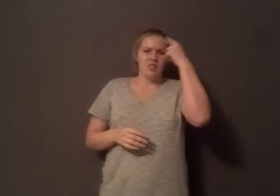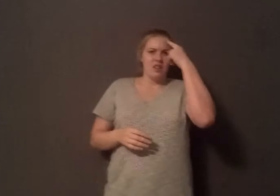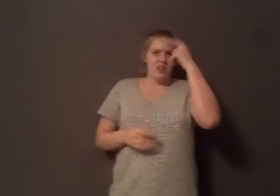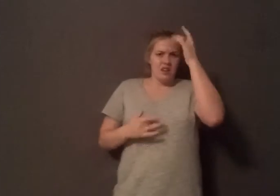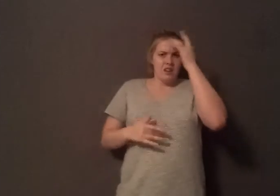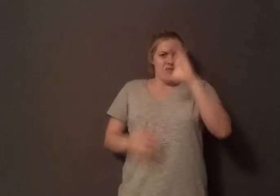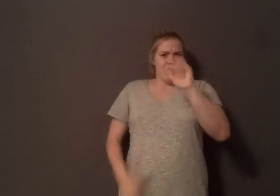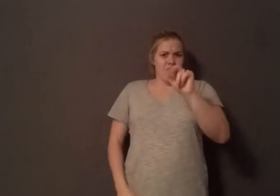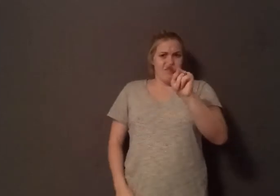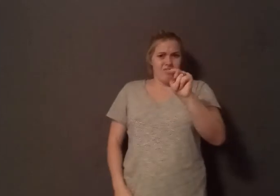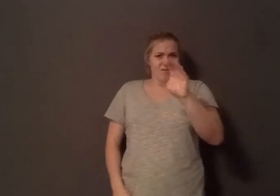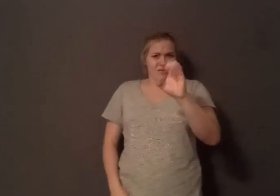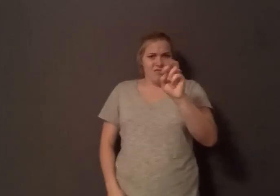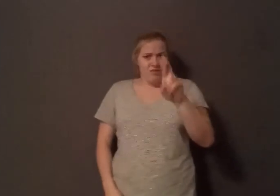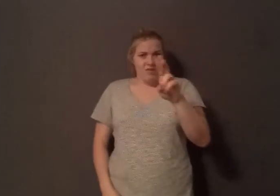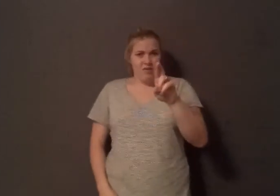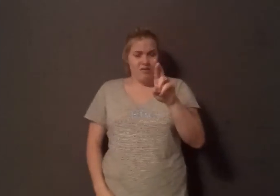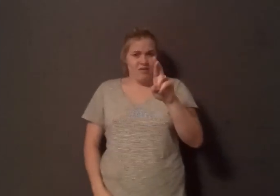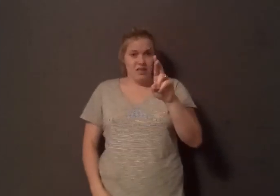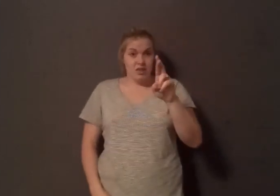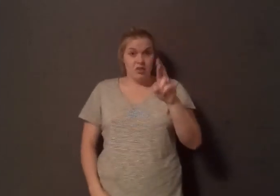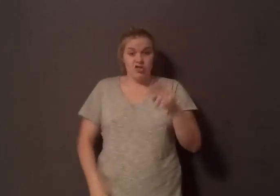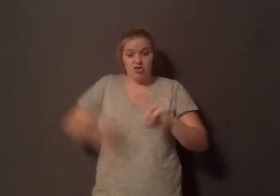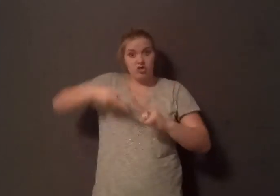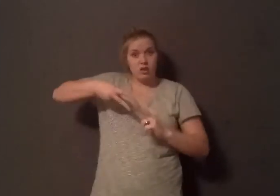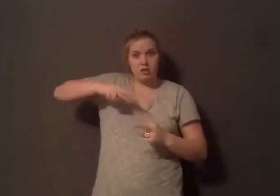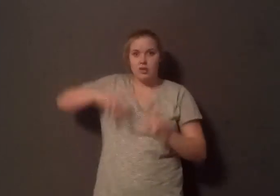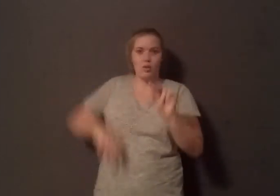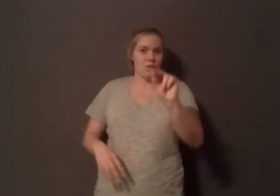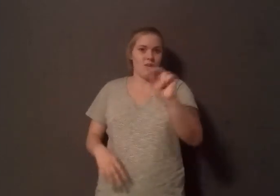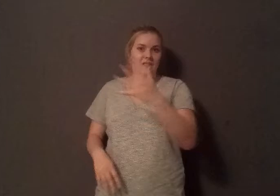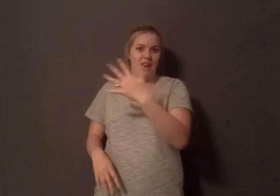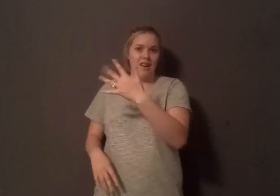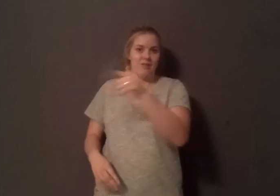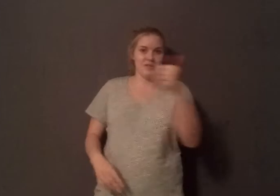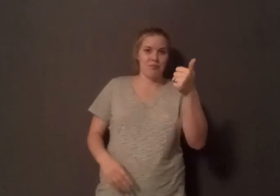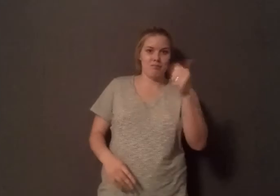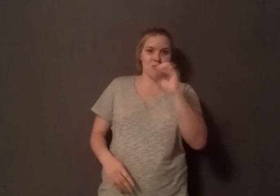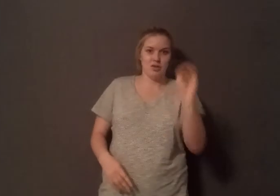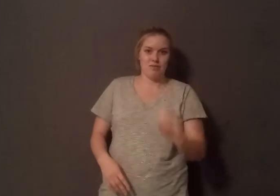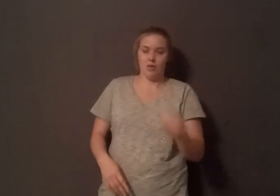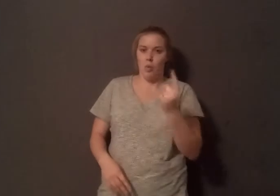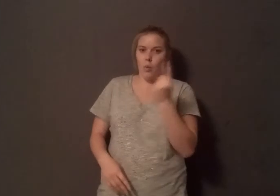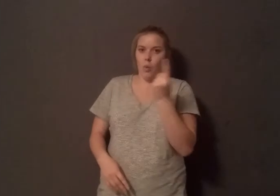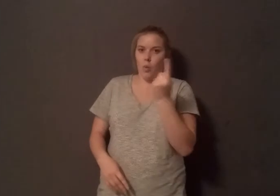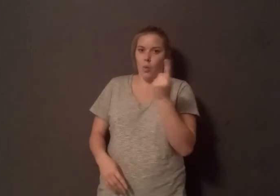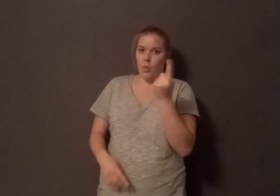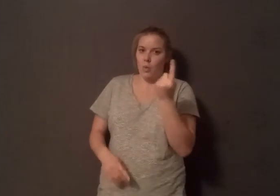only 5-10% of cancer is actually genetic. Any cancer is caused by a DNA mutation, but that's not enough. So, that